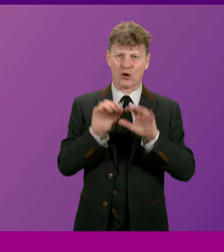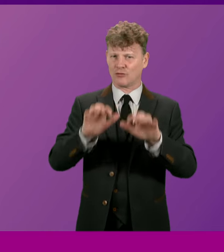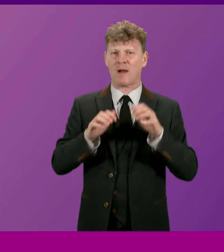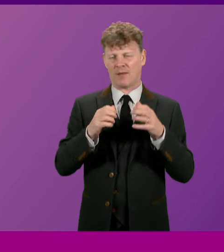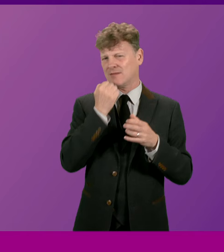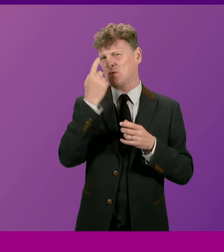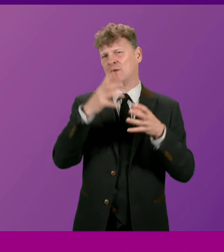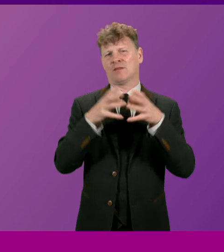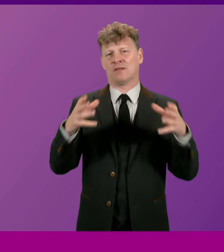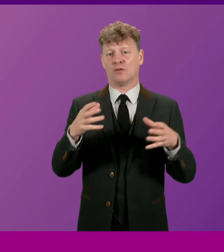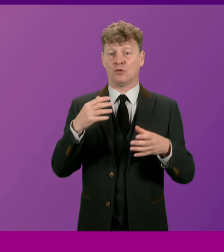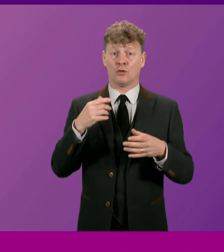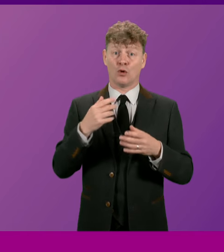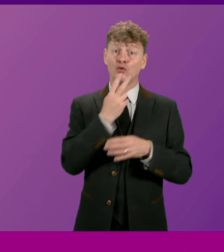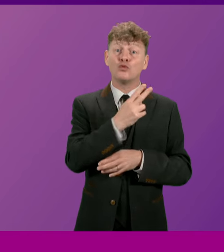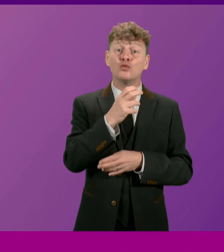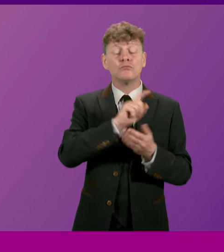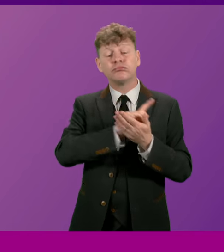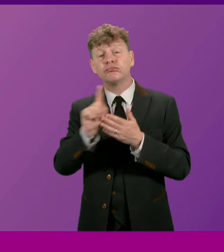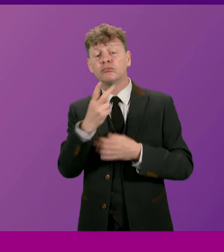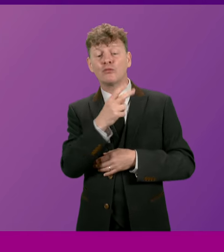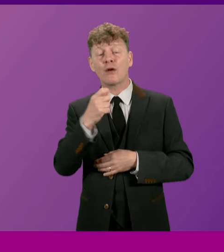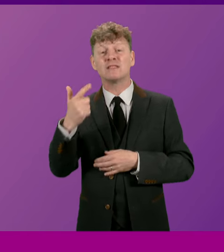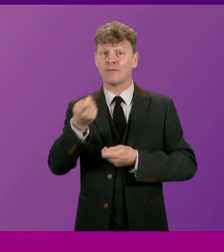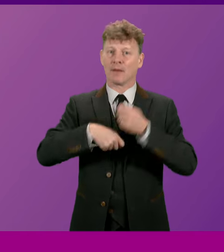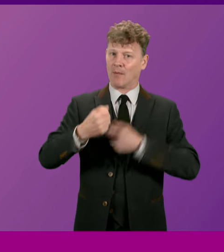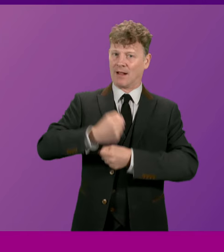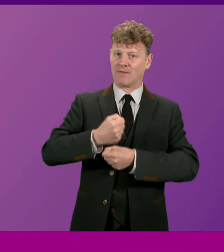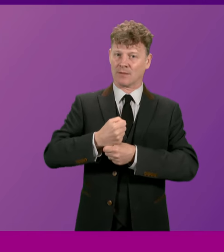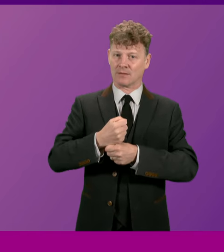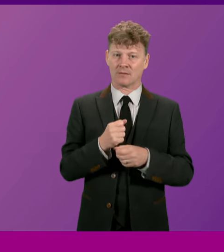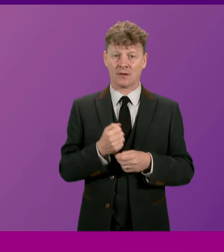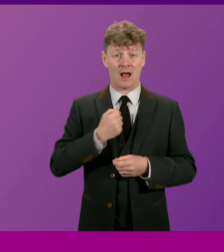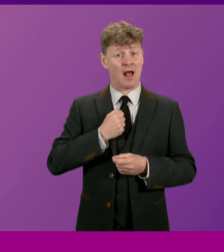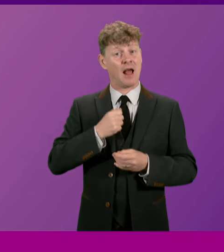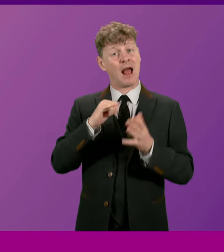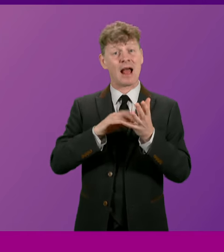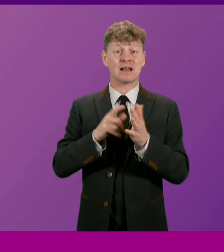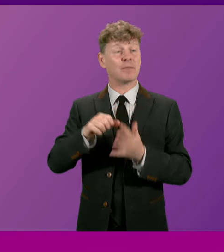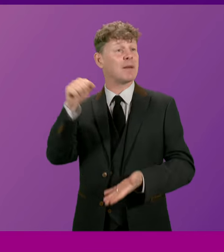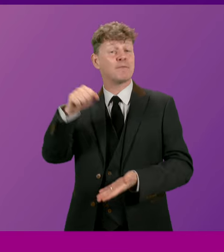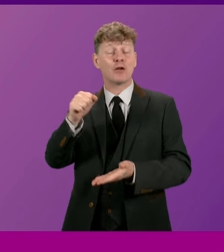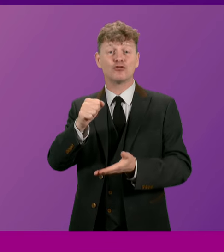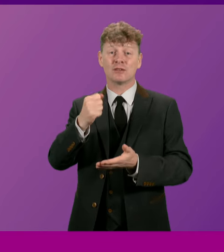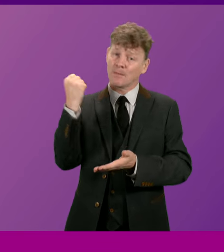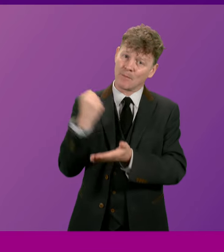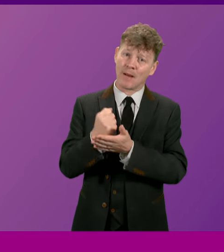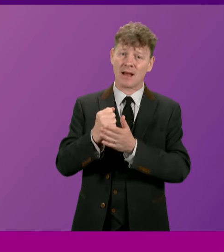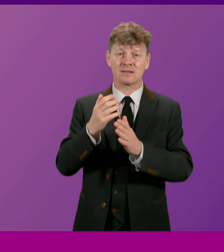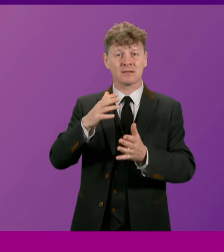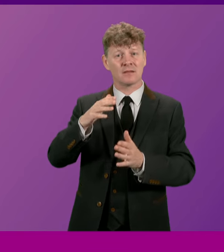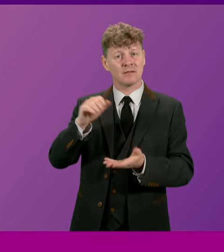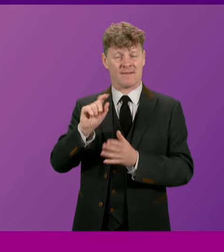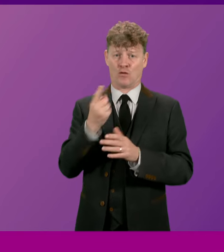our entry into government in 2007, the passing of the first budget of an SNP government in 2008